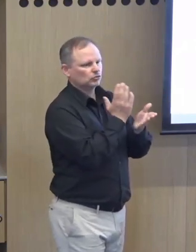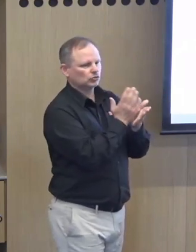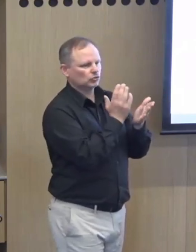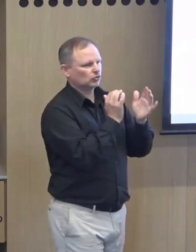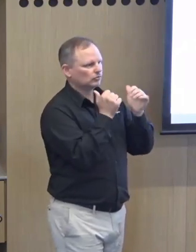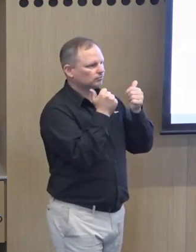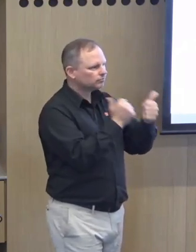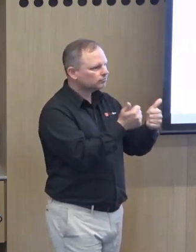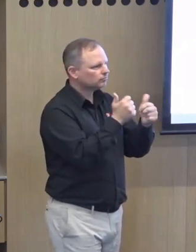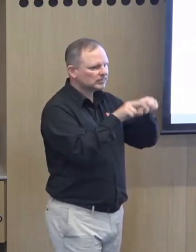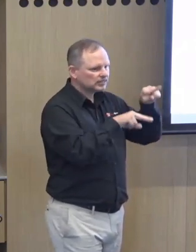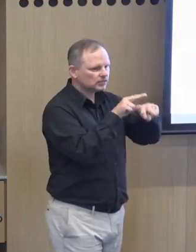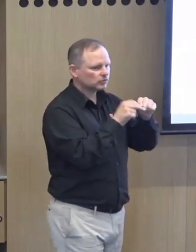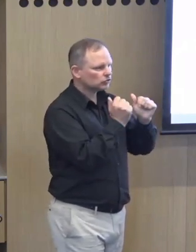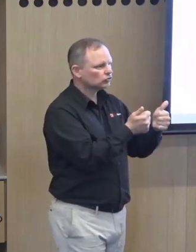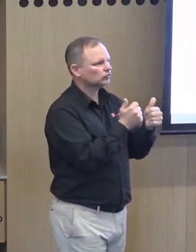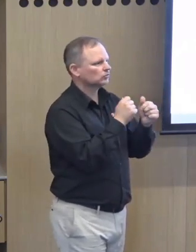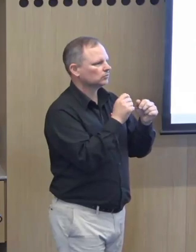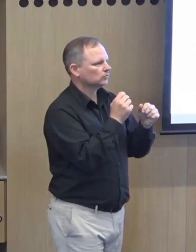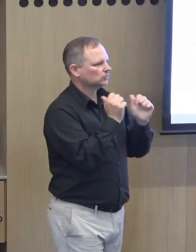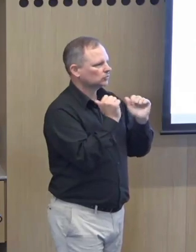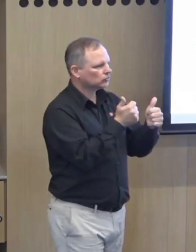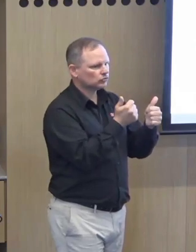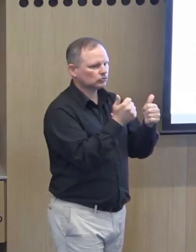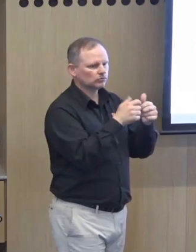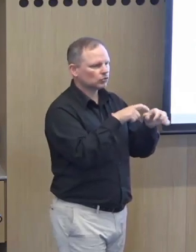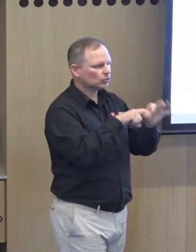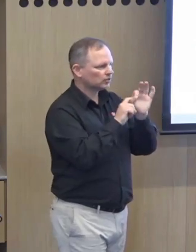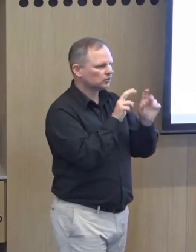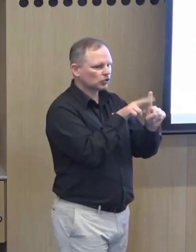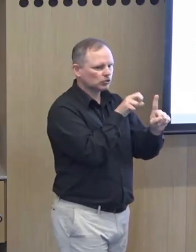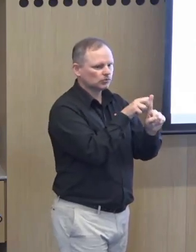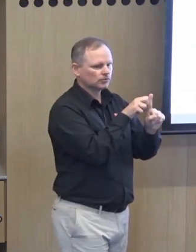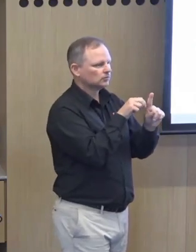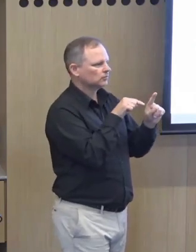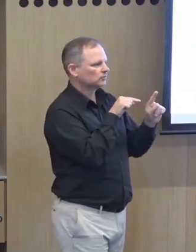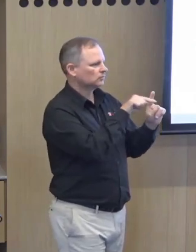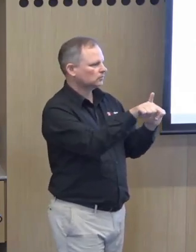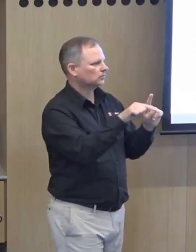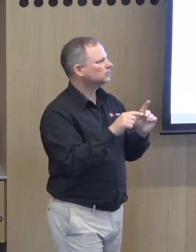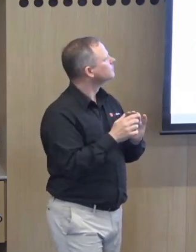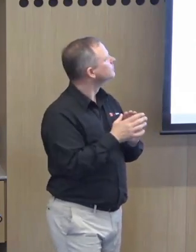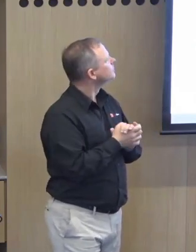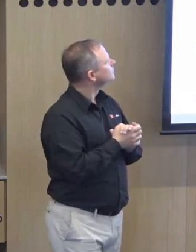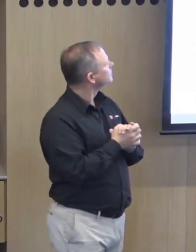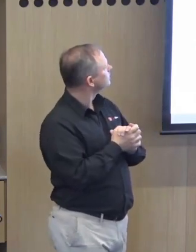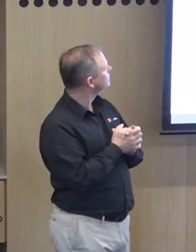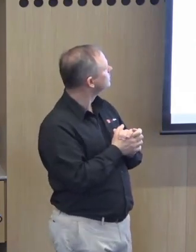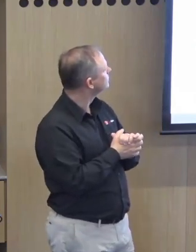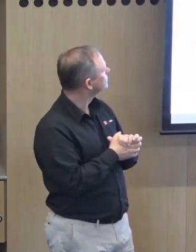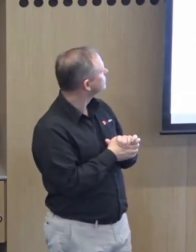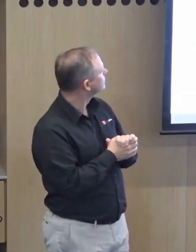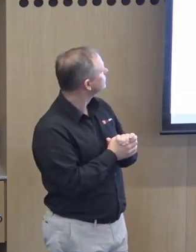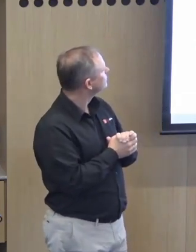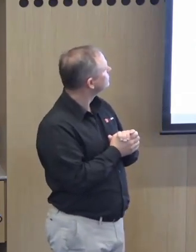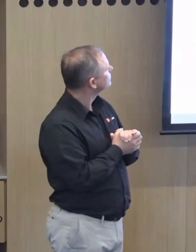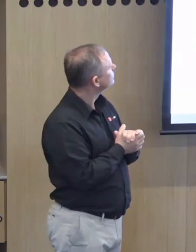service to those points of contact so that the assessments done correctly and all of those other points of contact diagnosis etc are